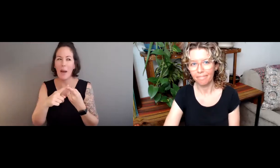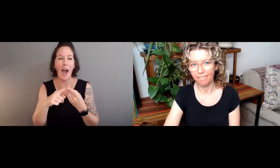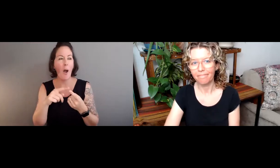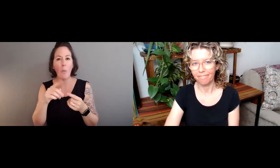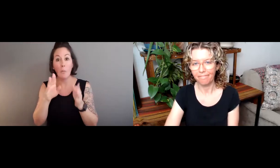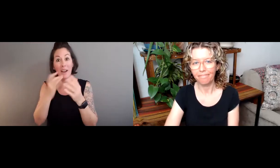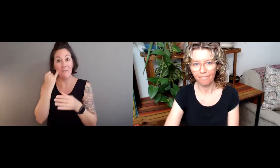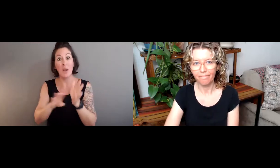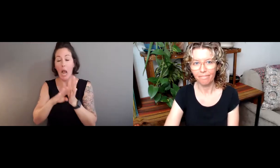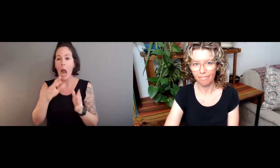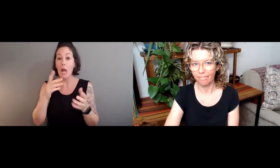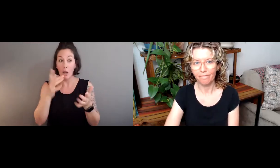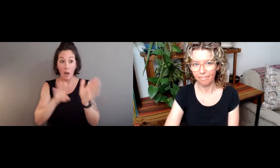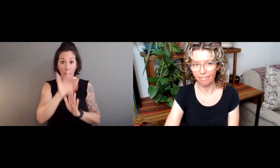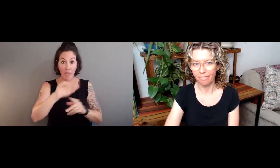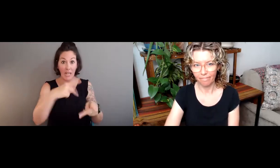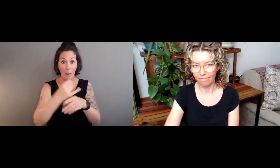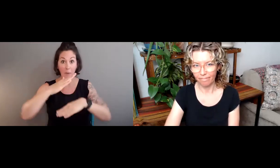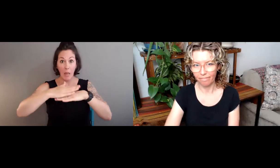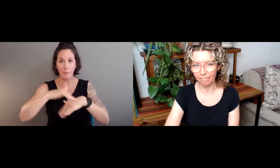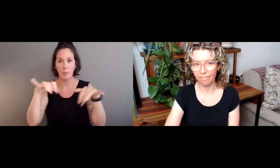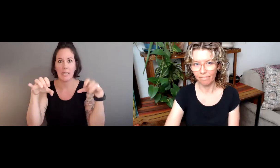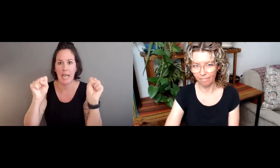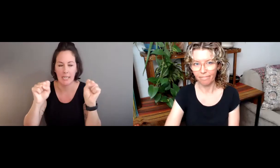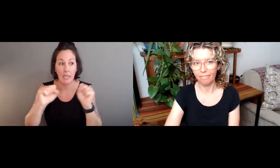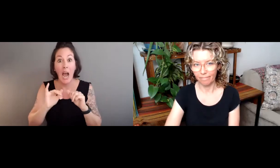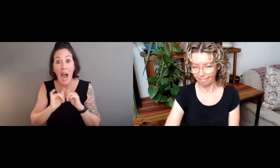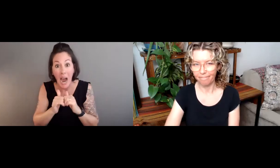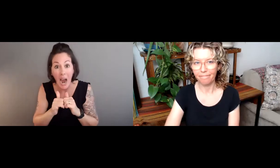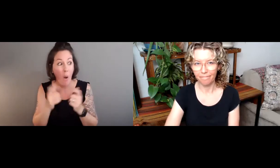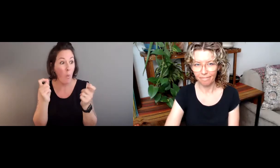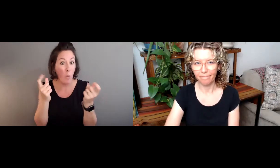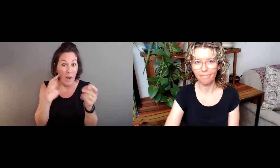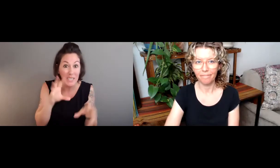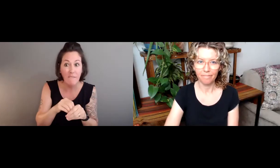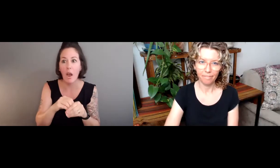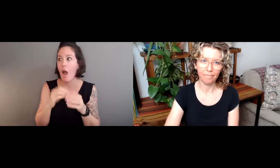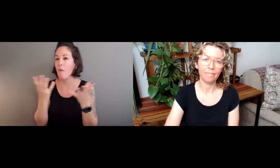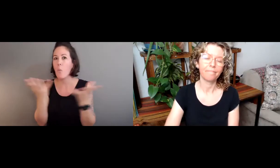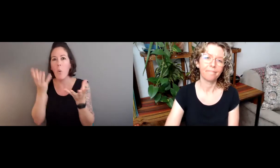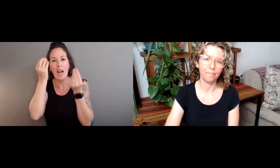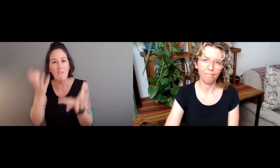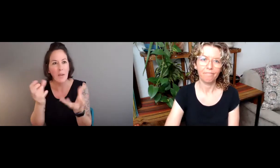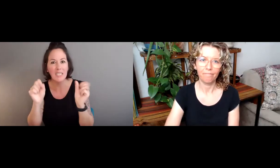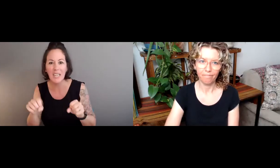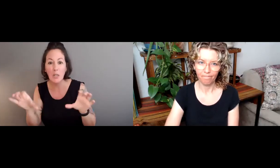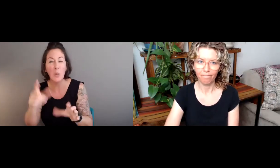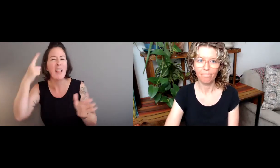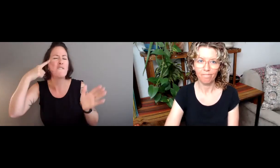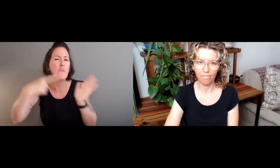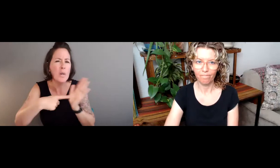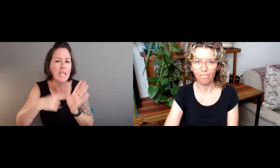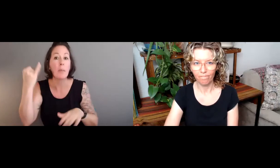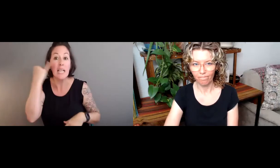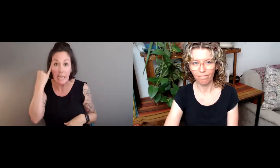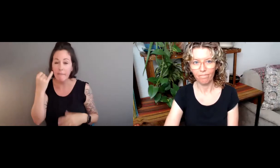involved, and so definitely something to think about. If we develop, developing that type of platform is important